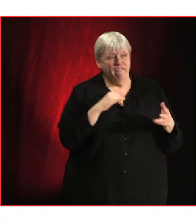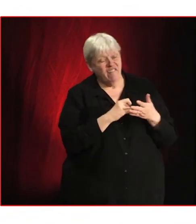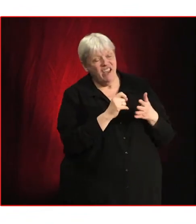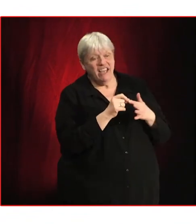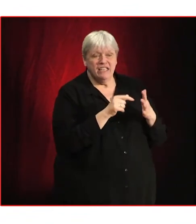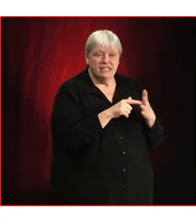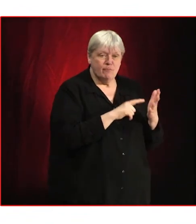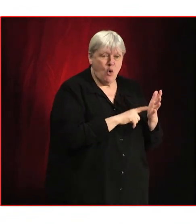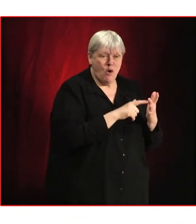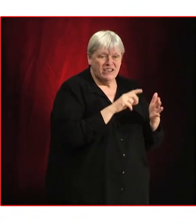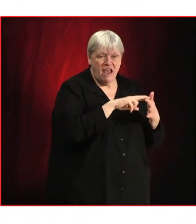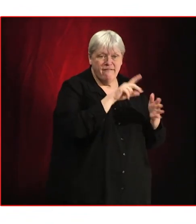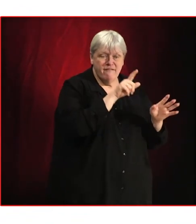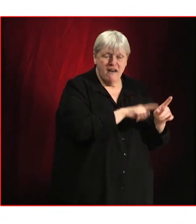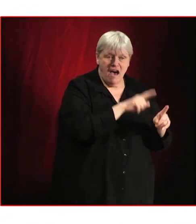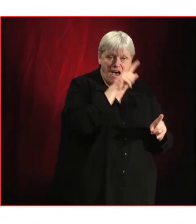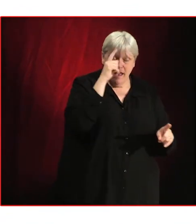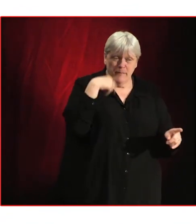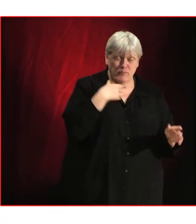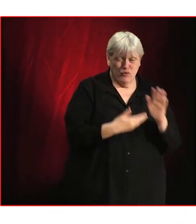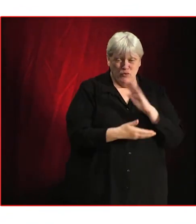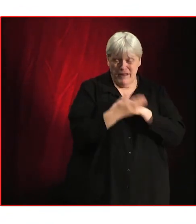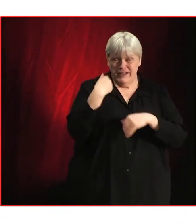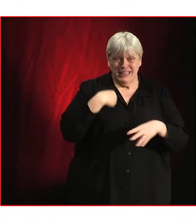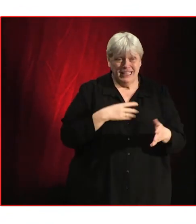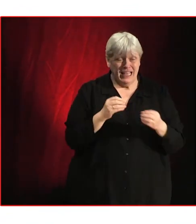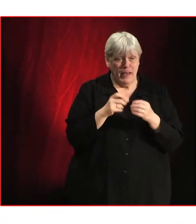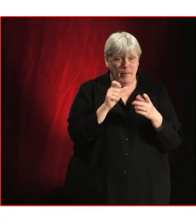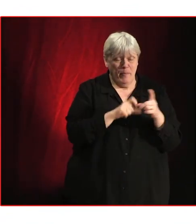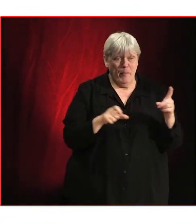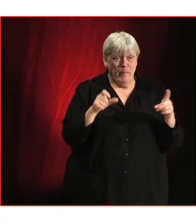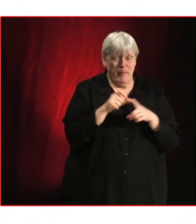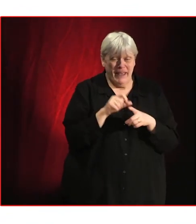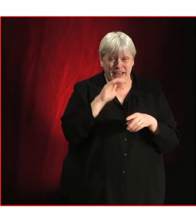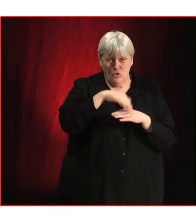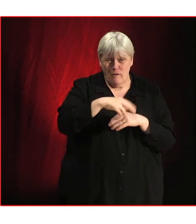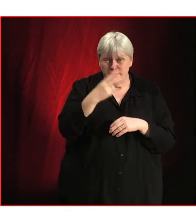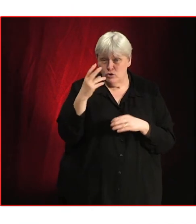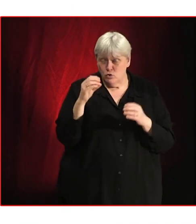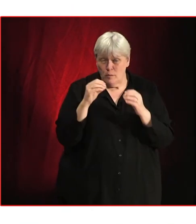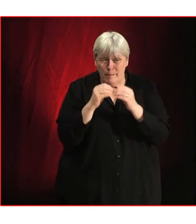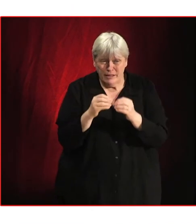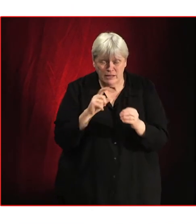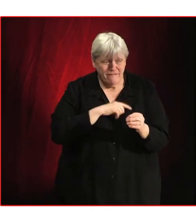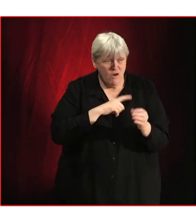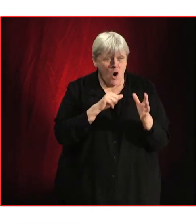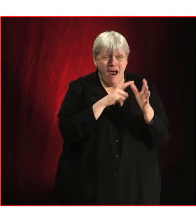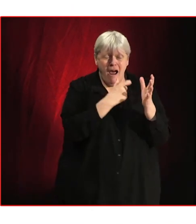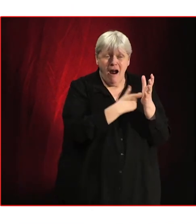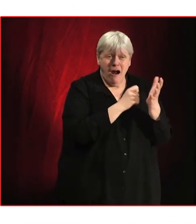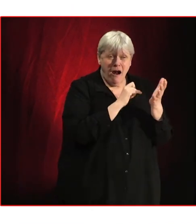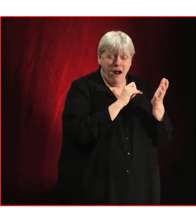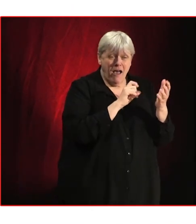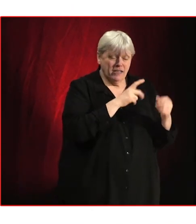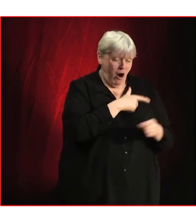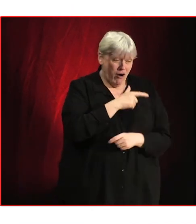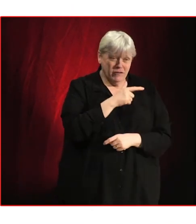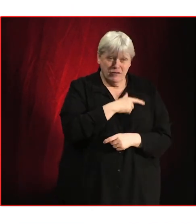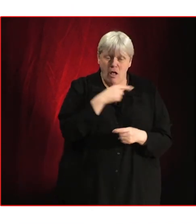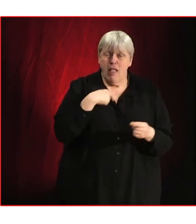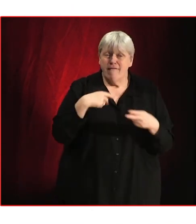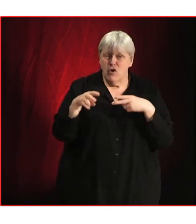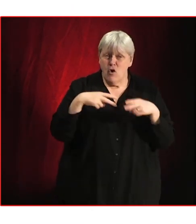who had previously bid over £2 billion for Arsenal Football Club, has very, very recently invested over